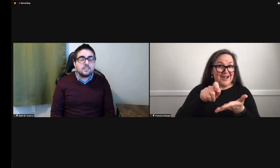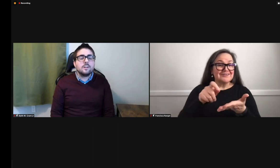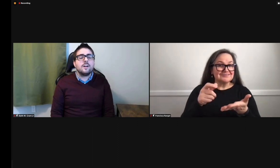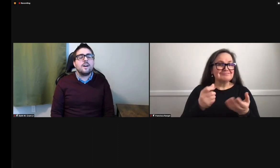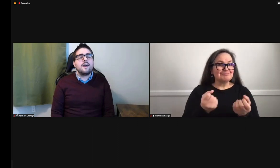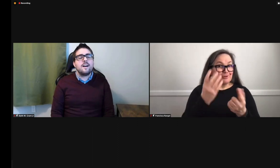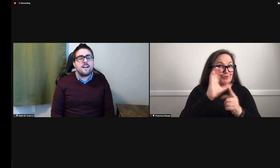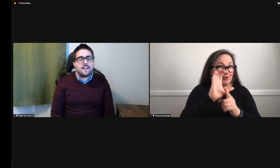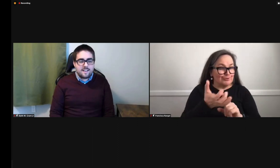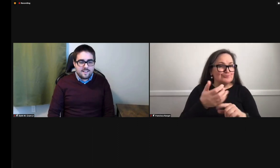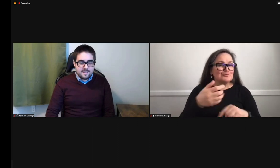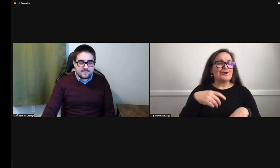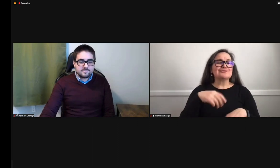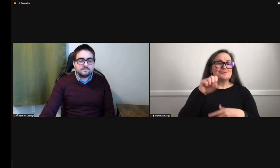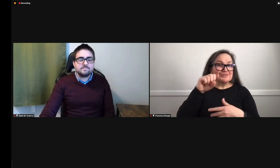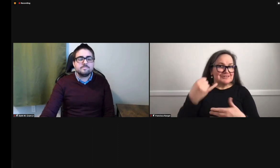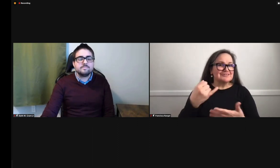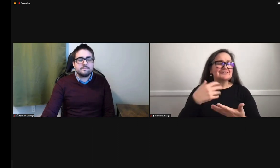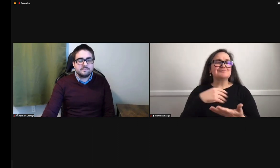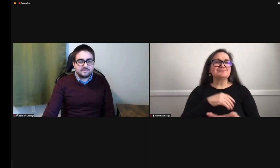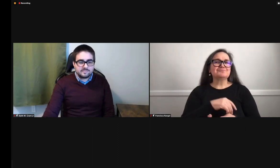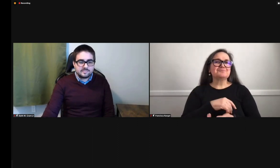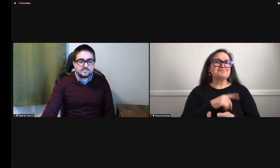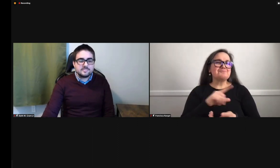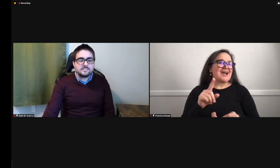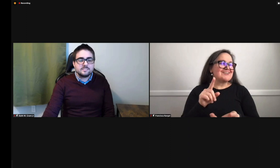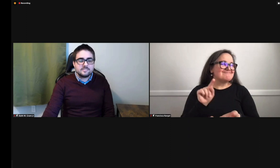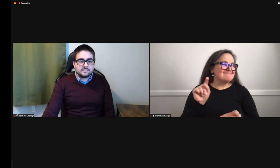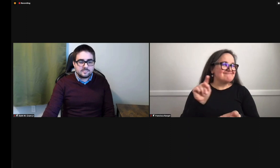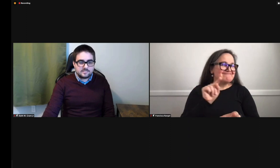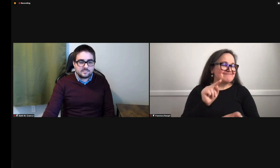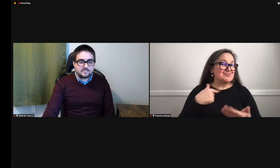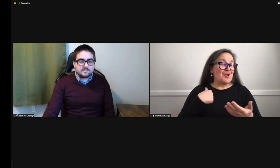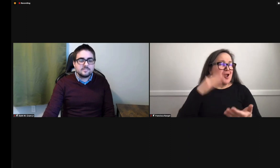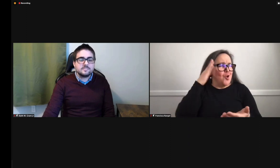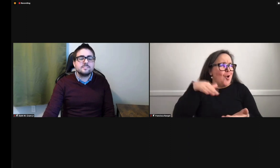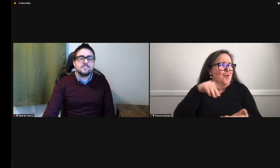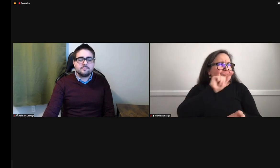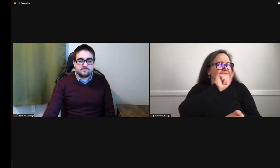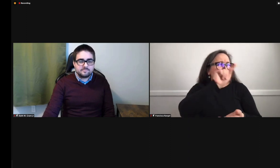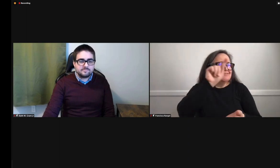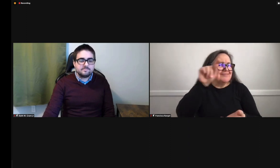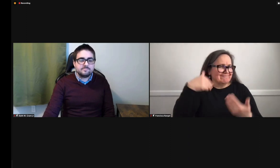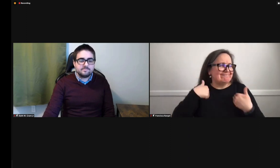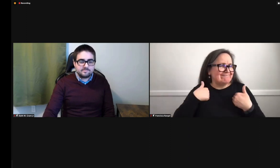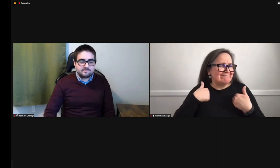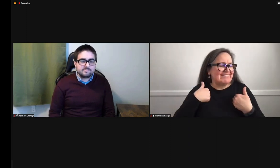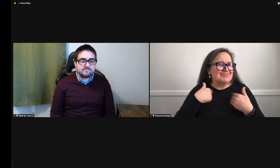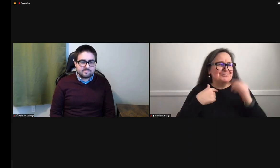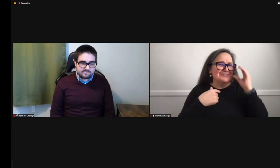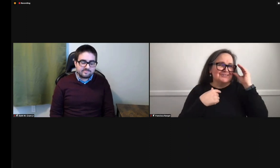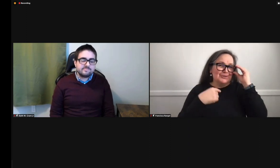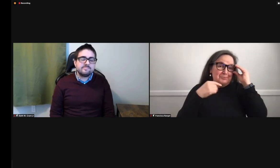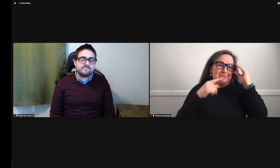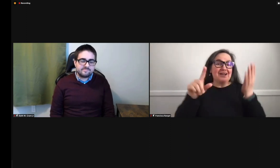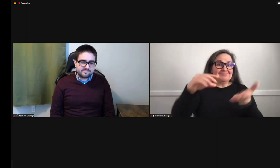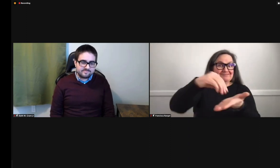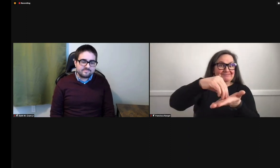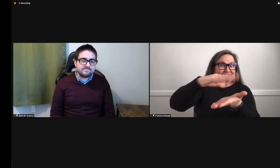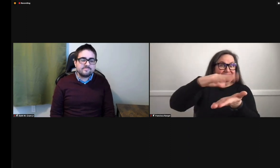authors who have multicultural perspectives and social justice perspectives is something that was quite lacking, and that's why I wanted to do